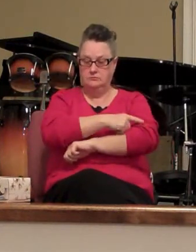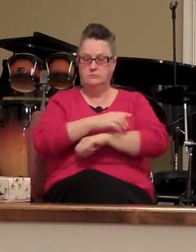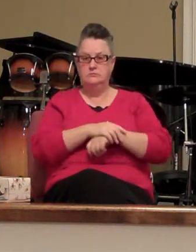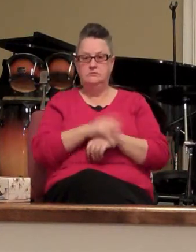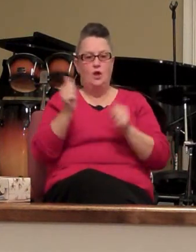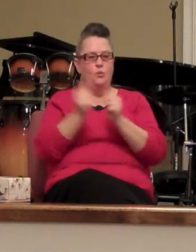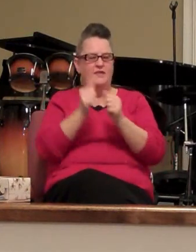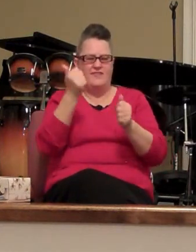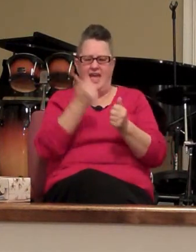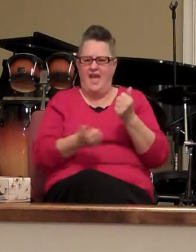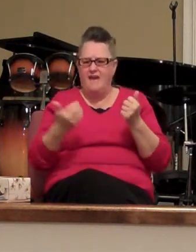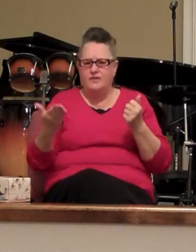everything that you got